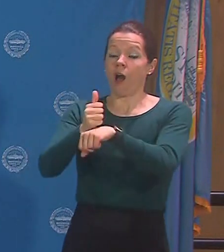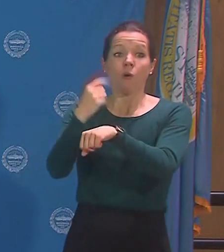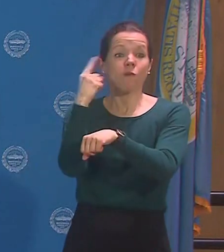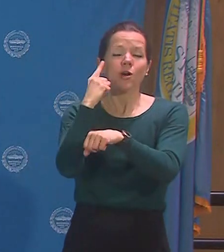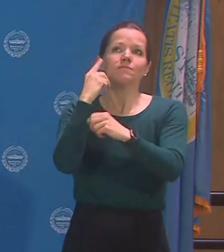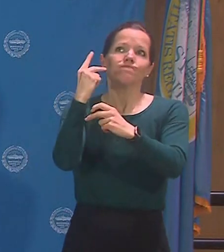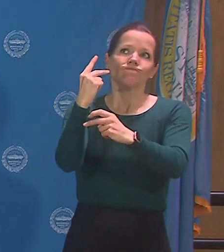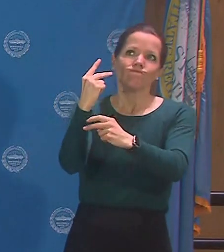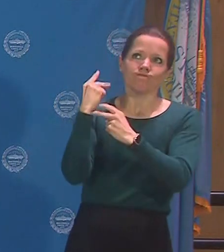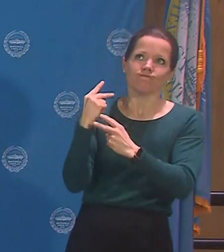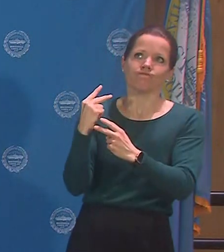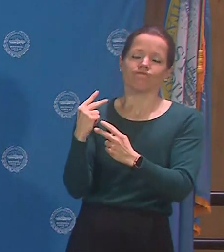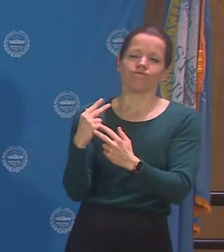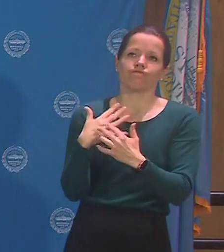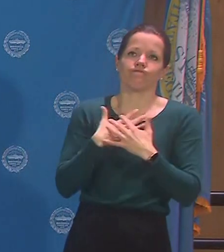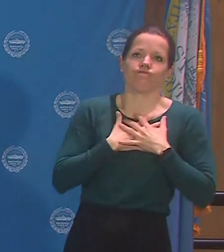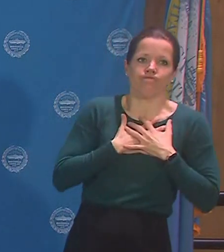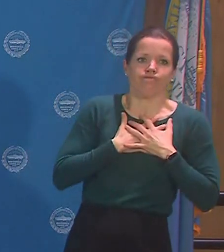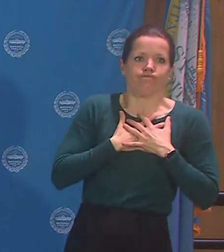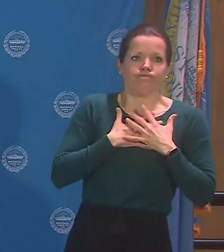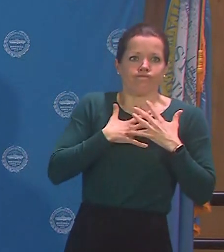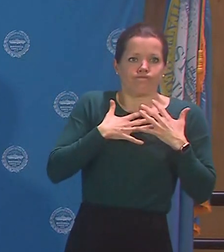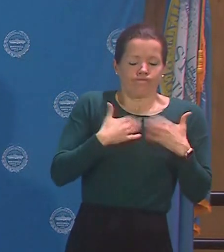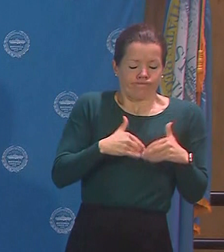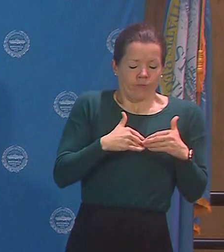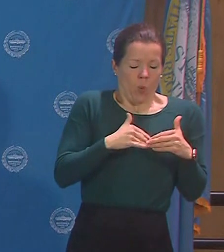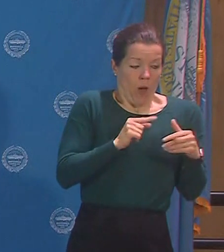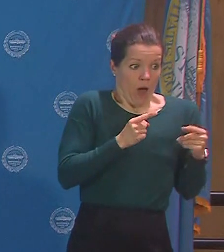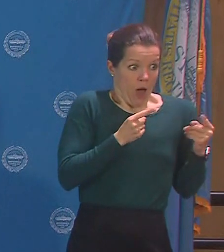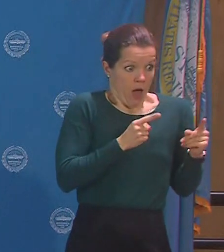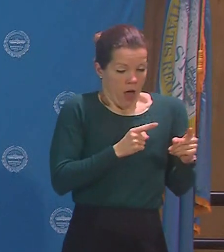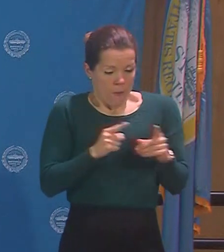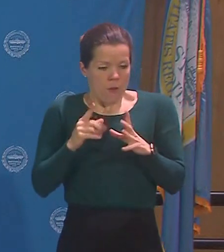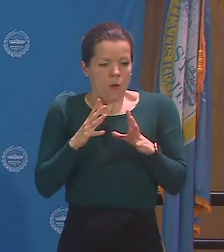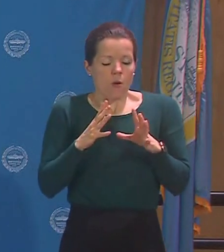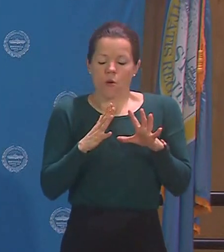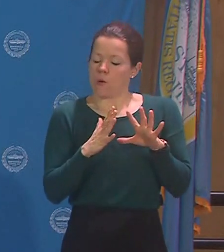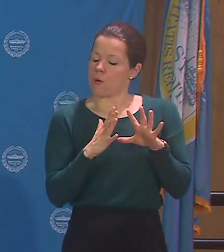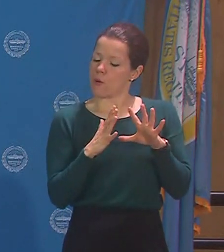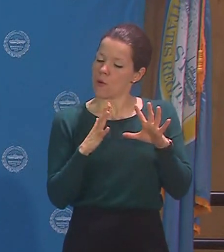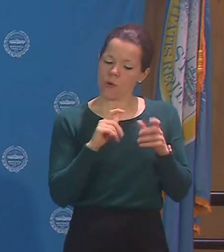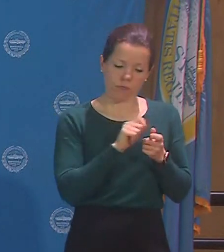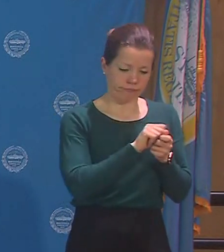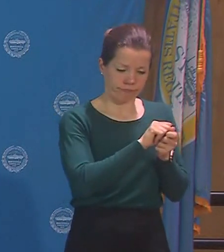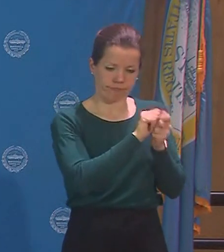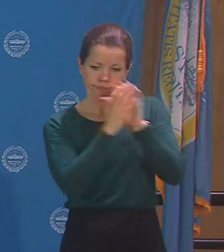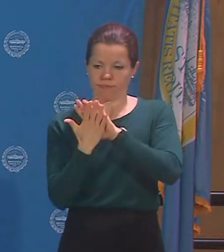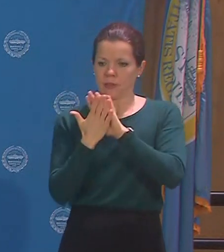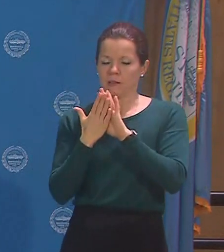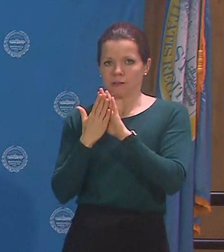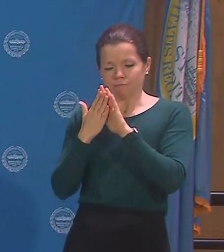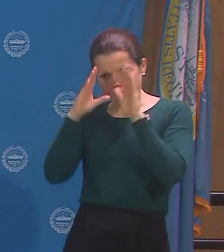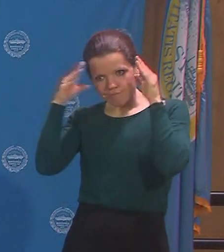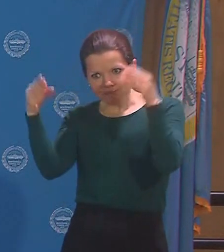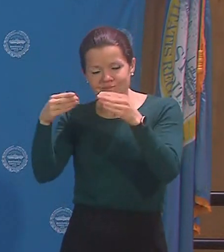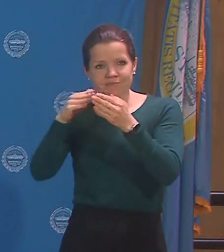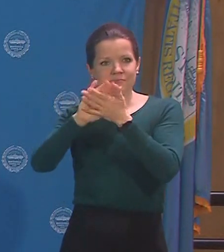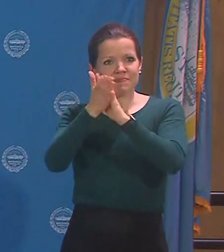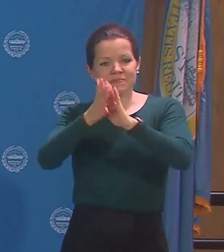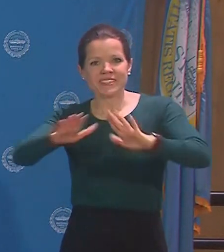As a community, we turned our grief into a powerful movement founded in peace, kindness, reflection and hope.